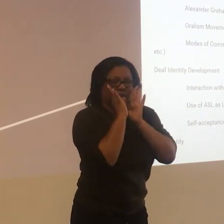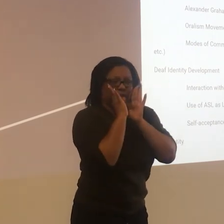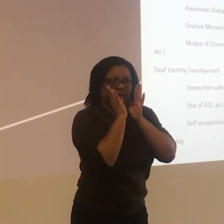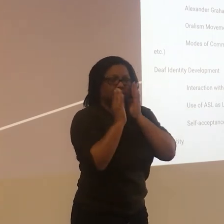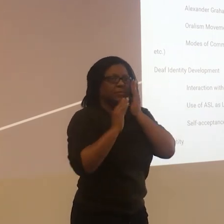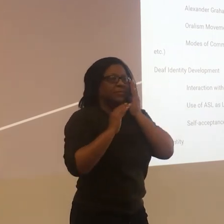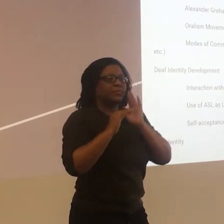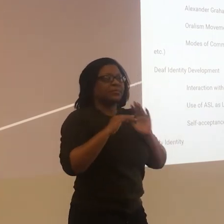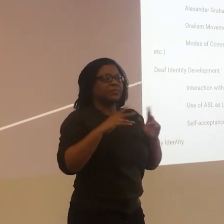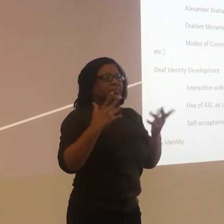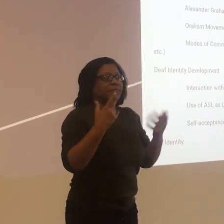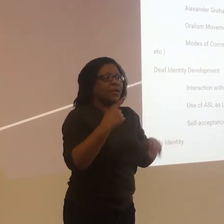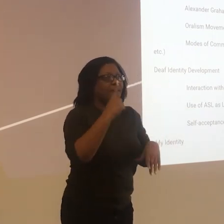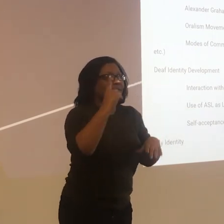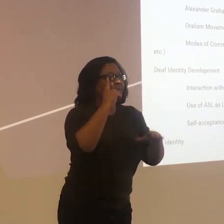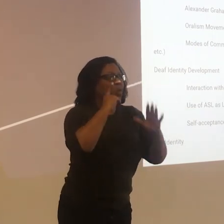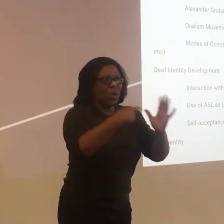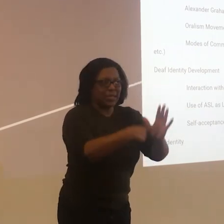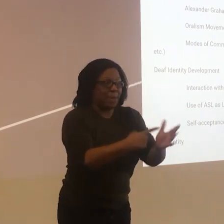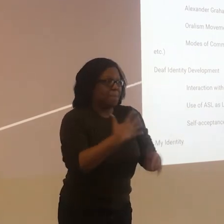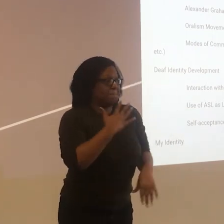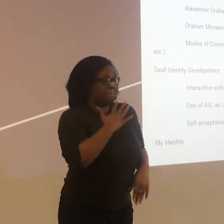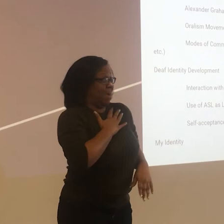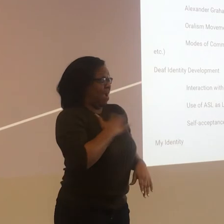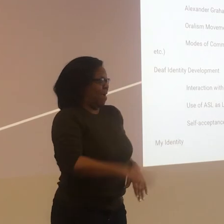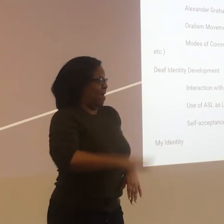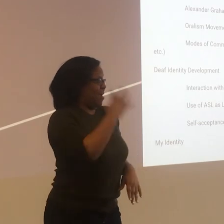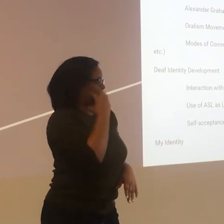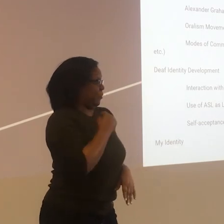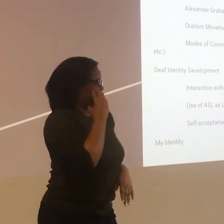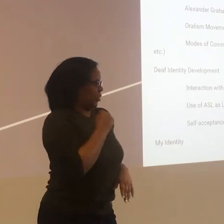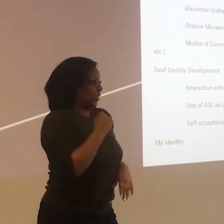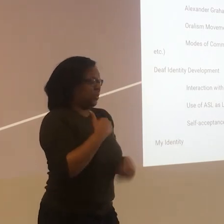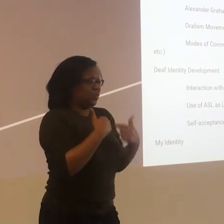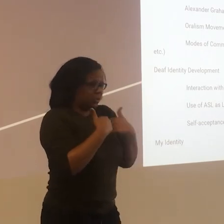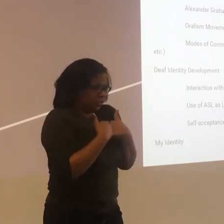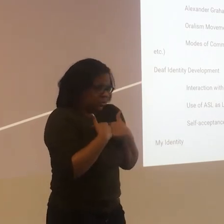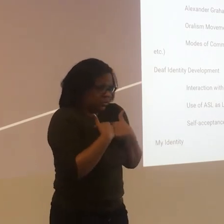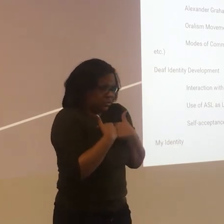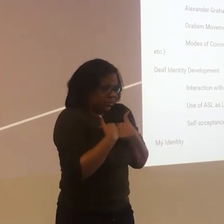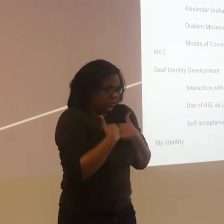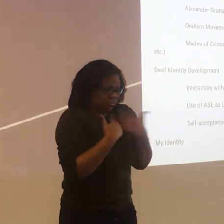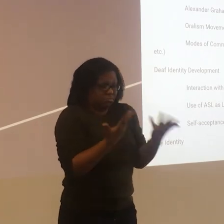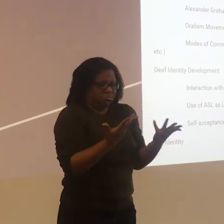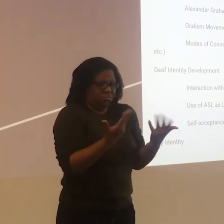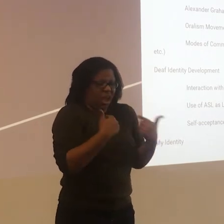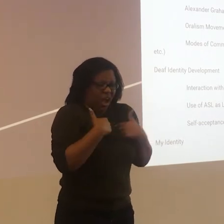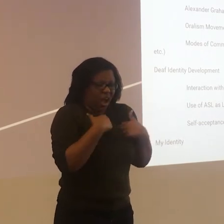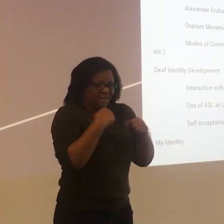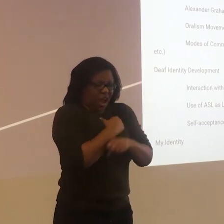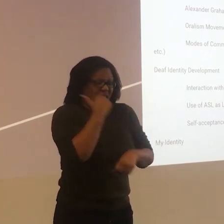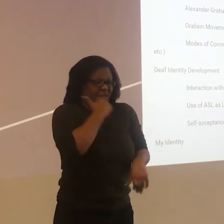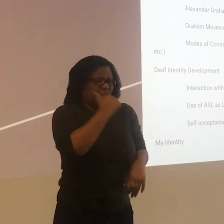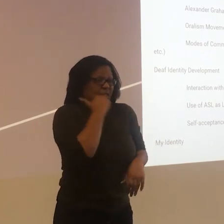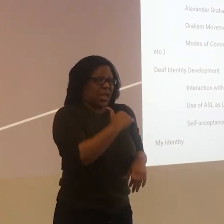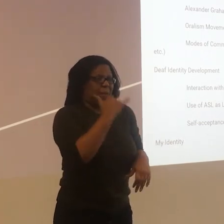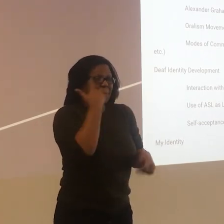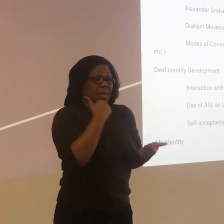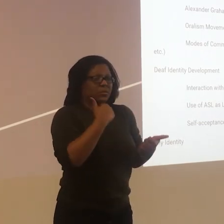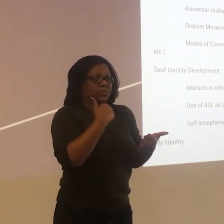We fight until we get the attention. So for example, when I was growing up, I fought every